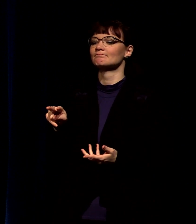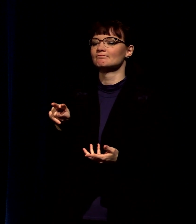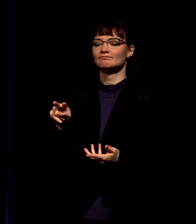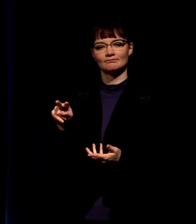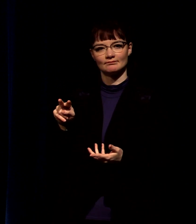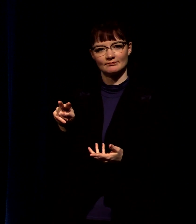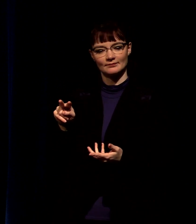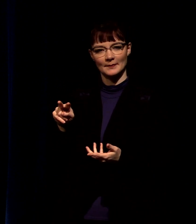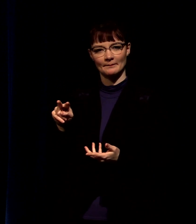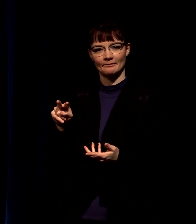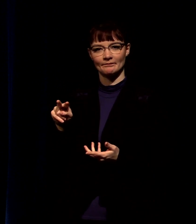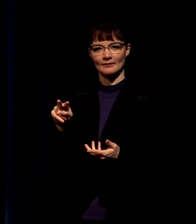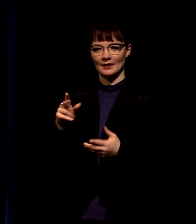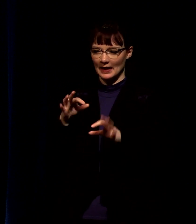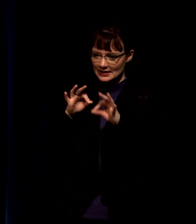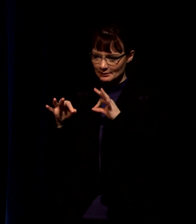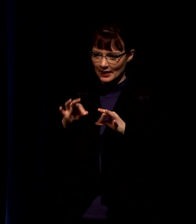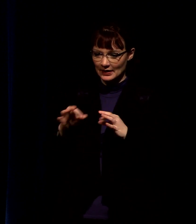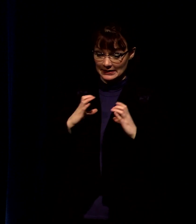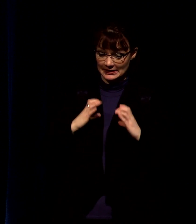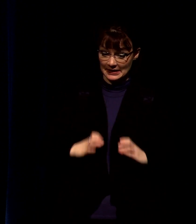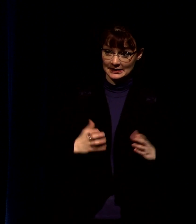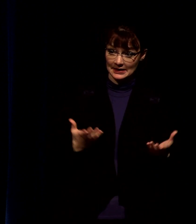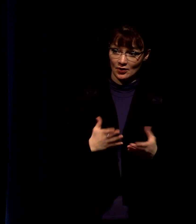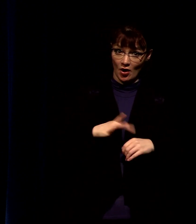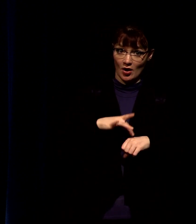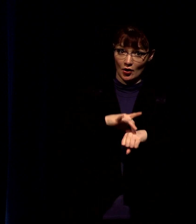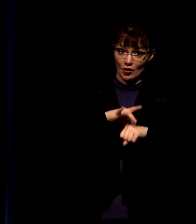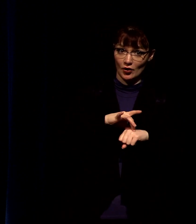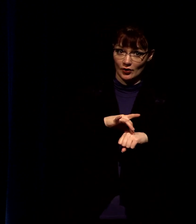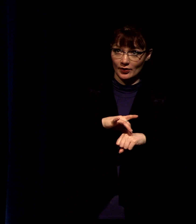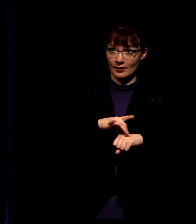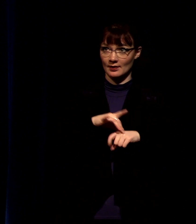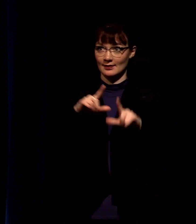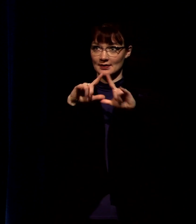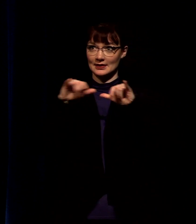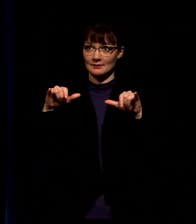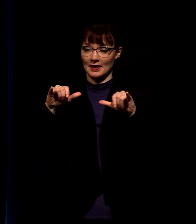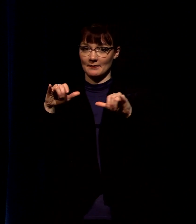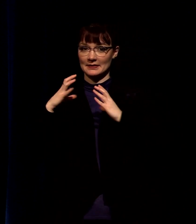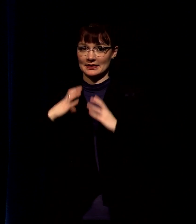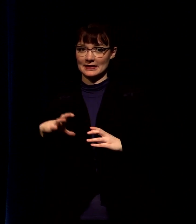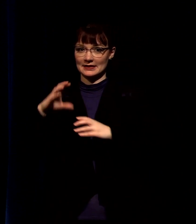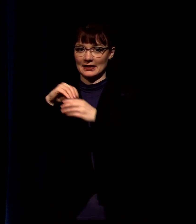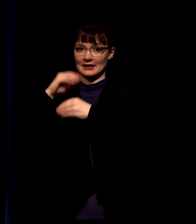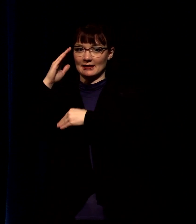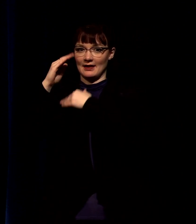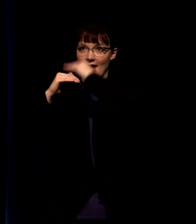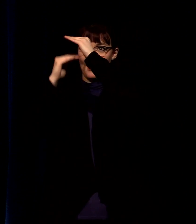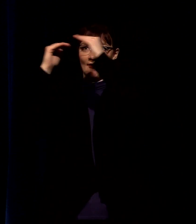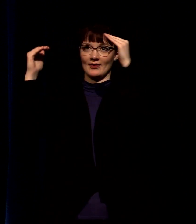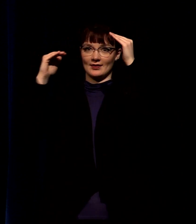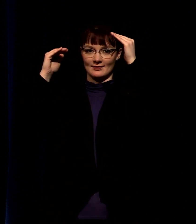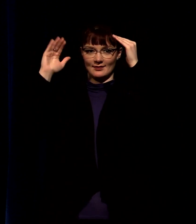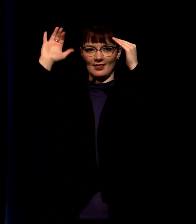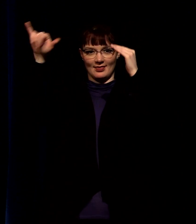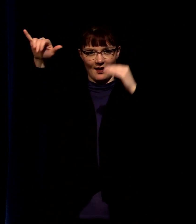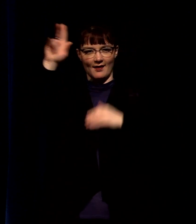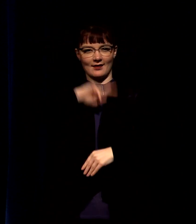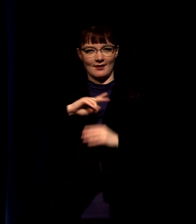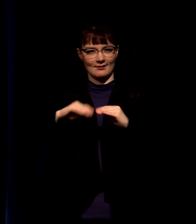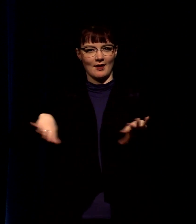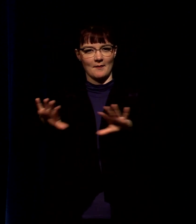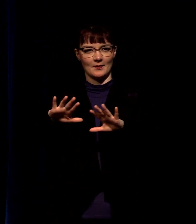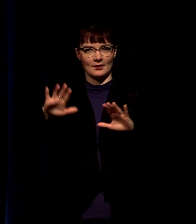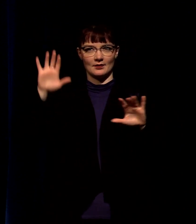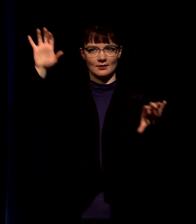means to be a citizen here on earth while also being part of another kingdom that he keeps talking about this kingdom of heaven there's